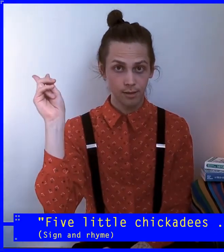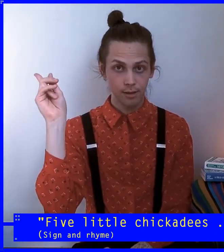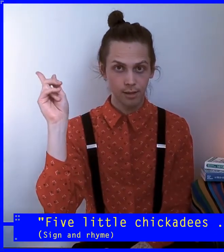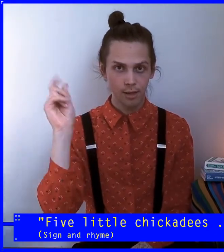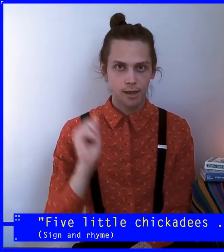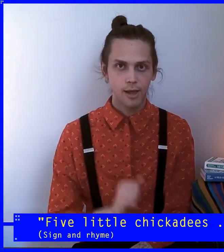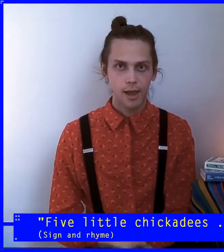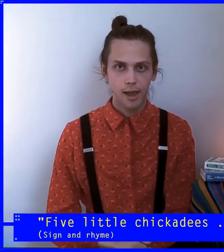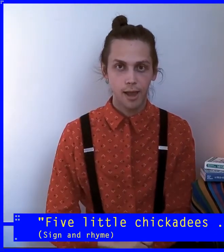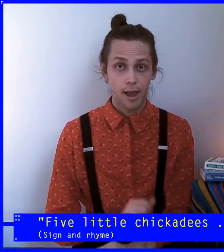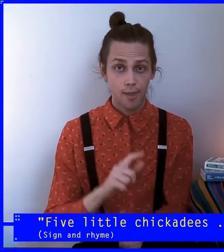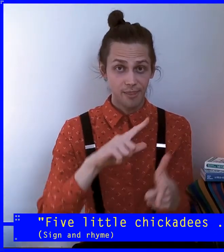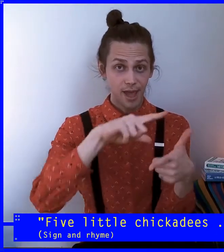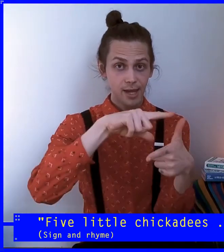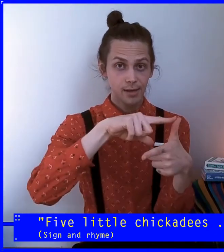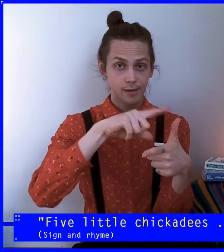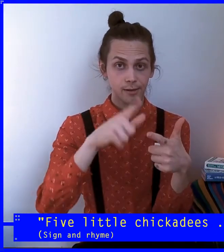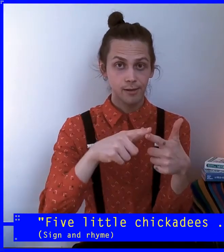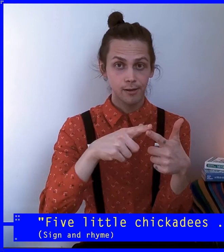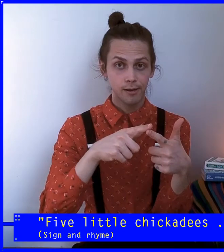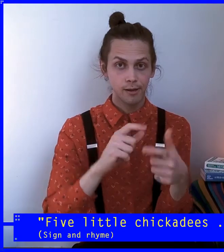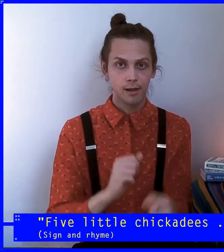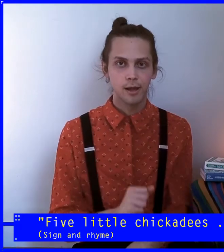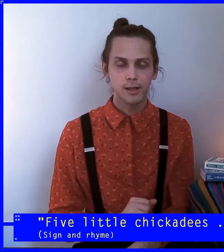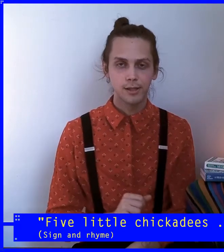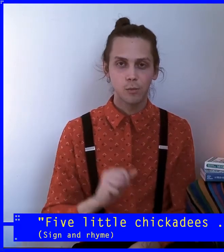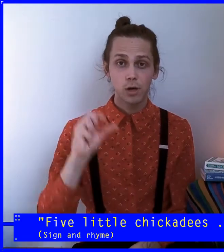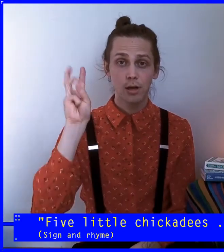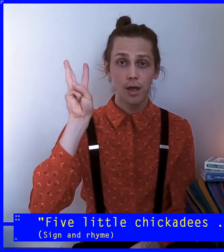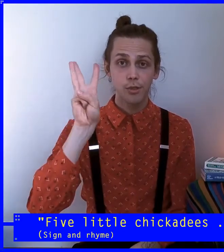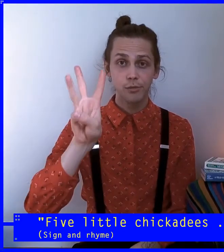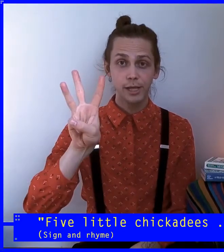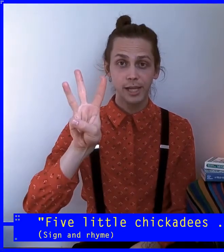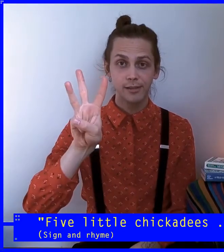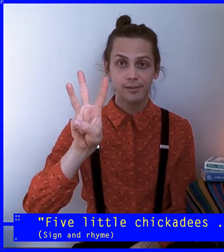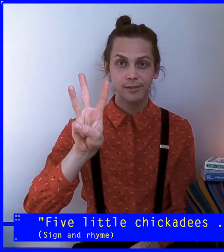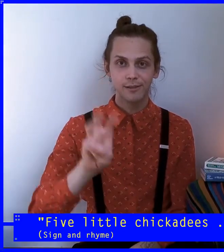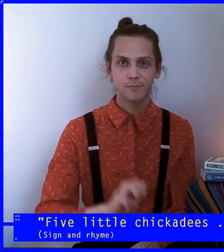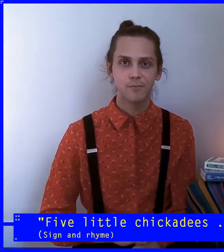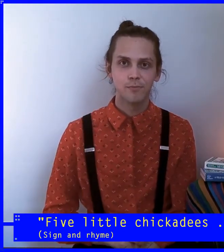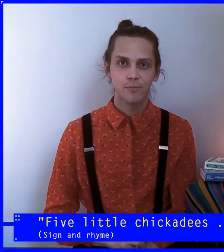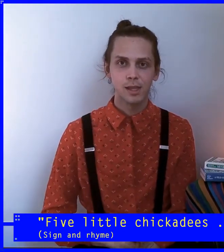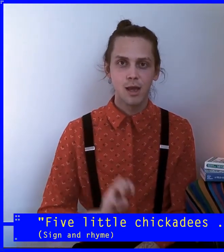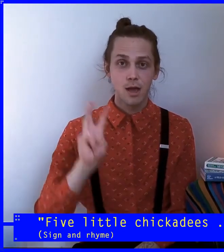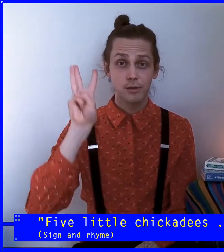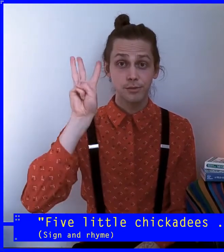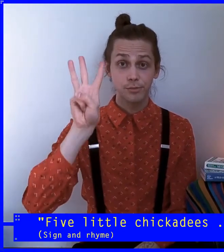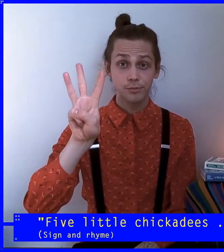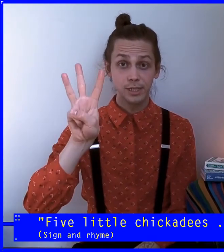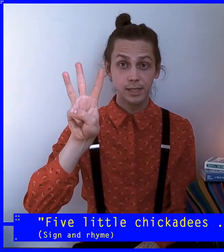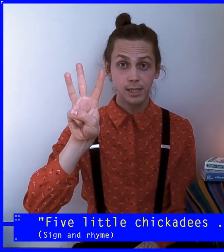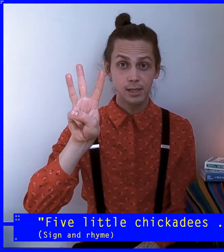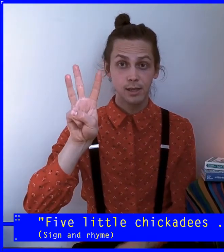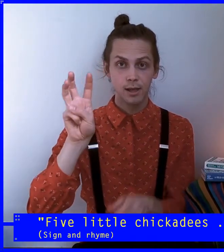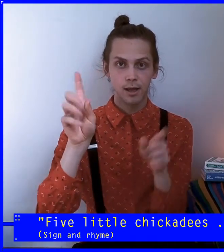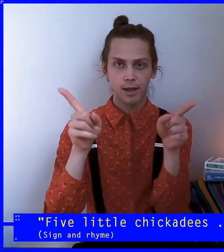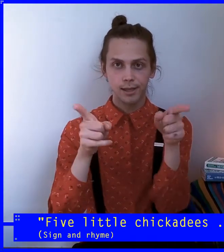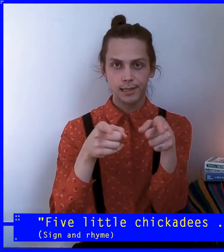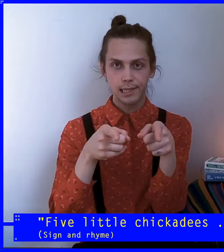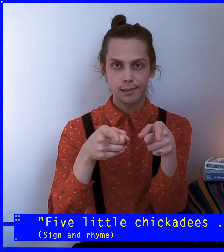And then there were three. Three little